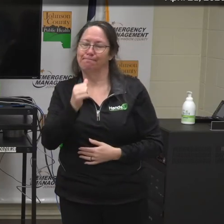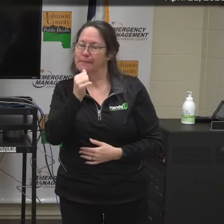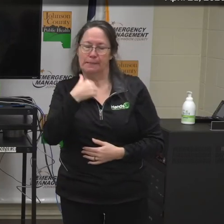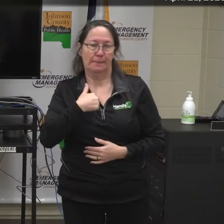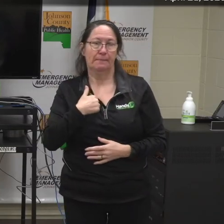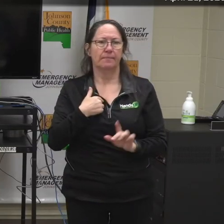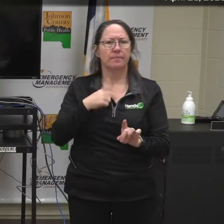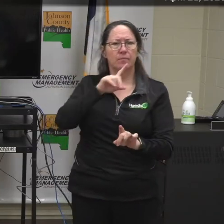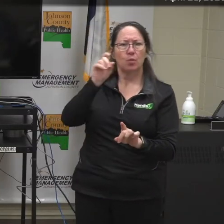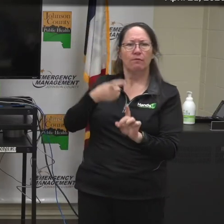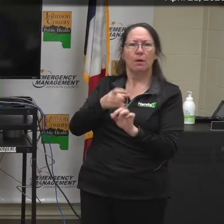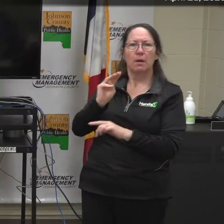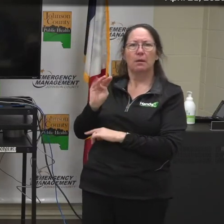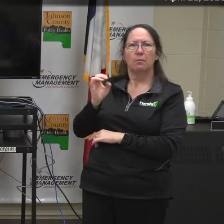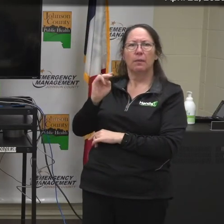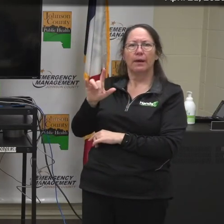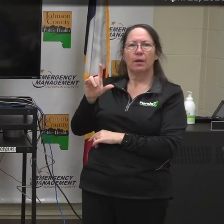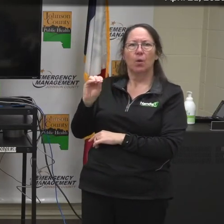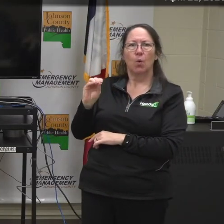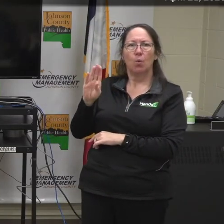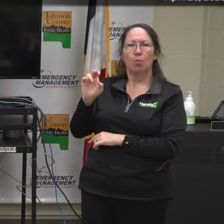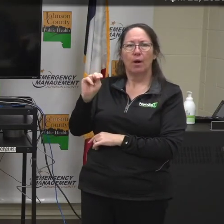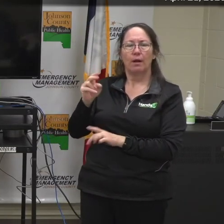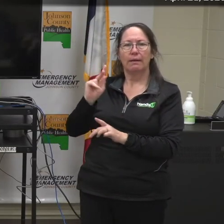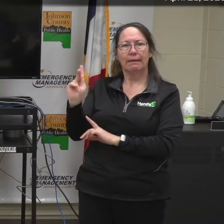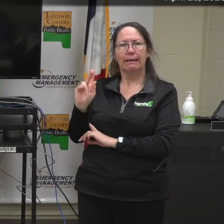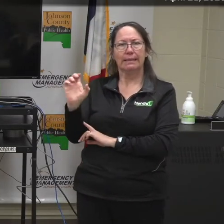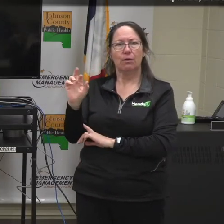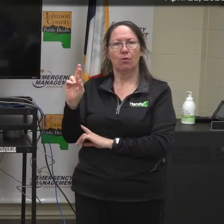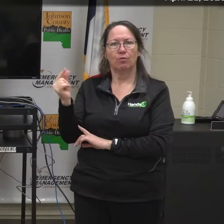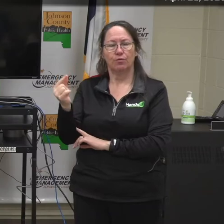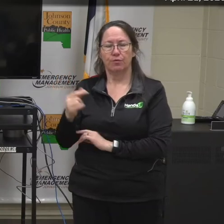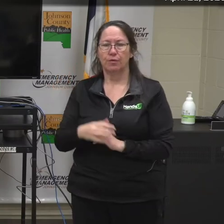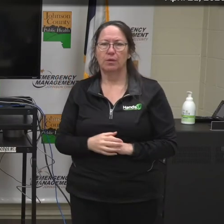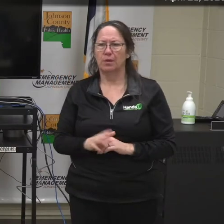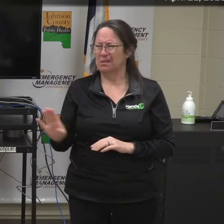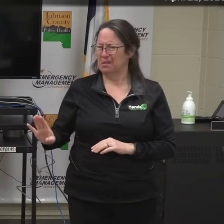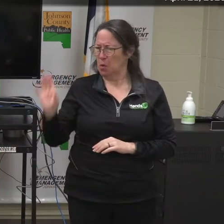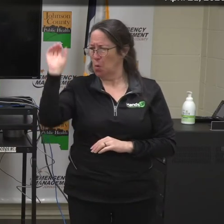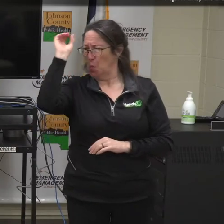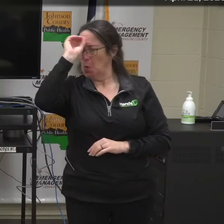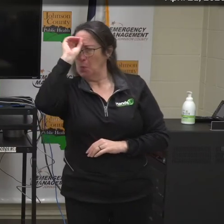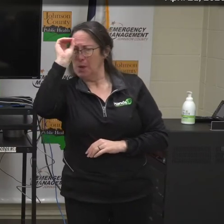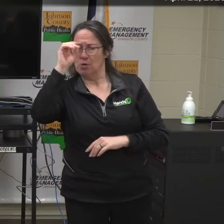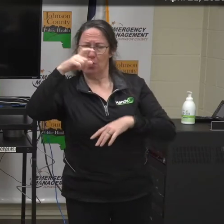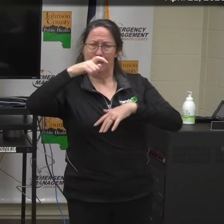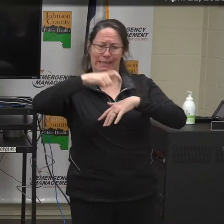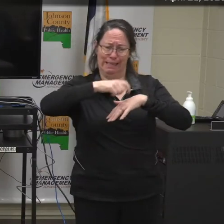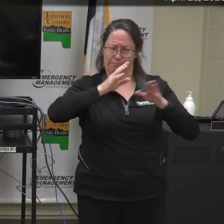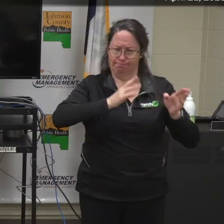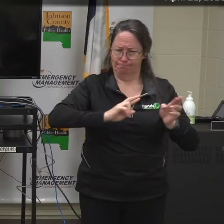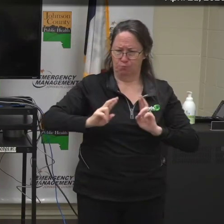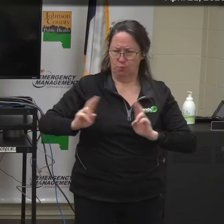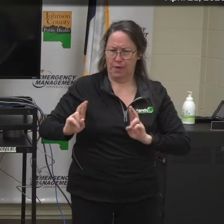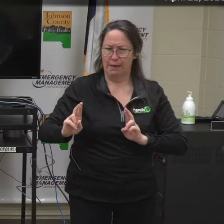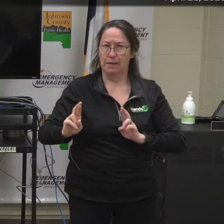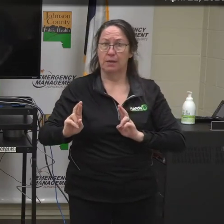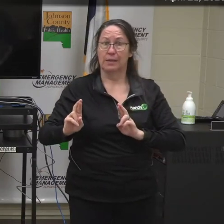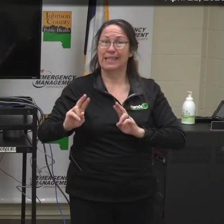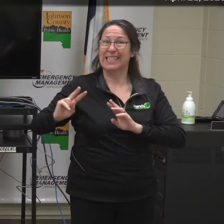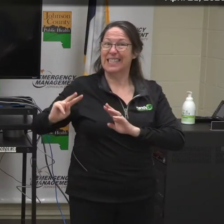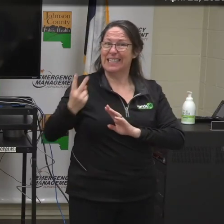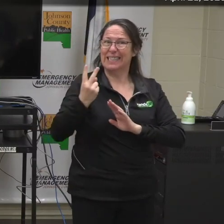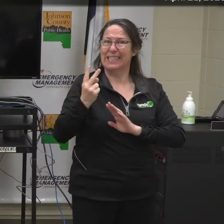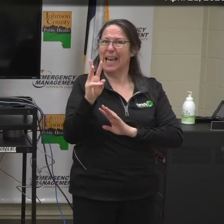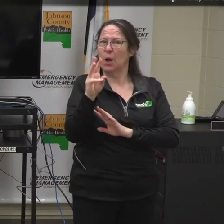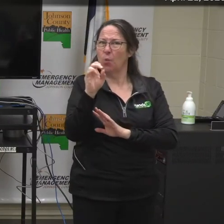We have a question from Michael O'Brien at KCRG. What are your thoughts and what does the preparation timeline look like in regards to responding to a